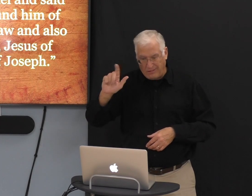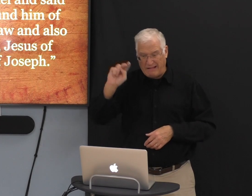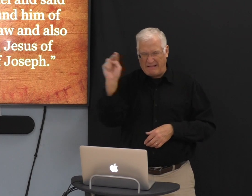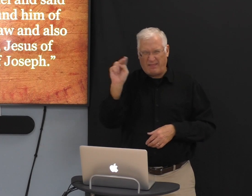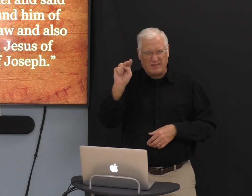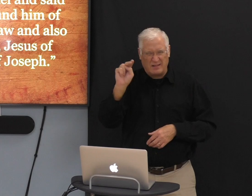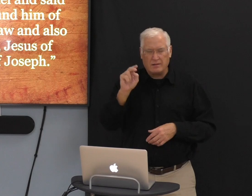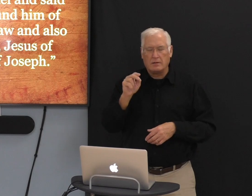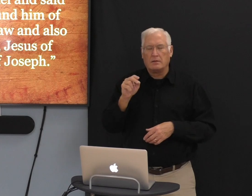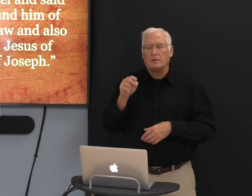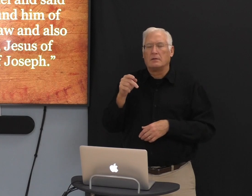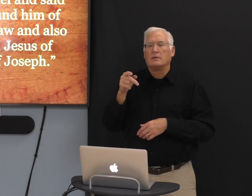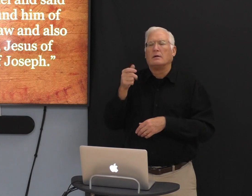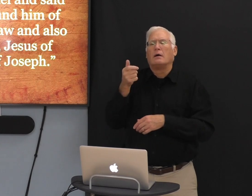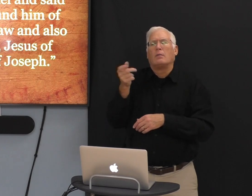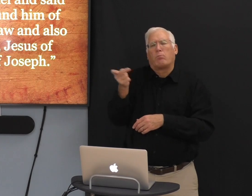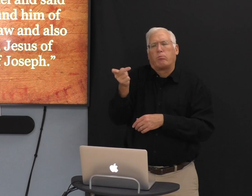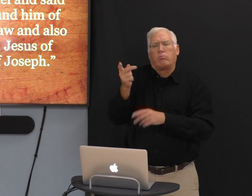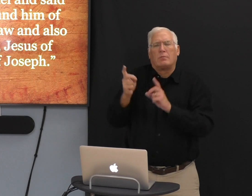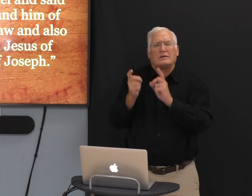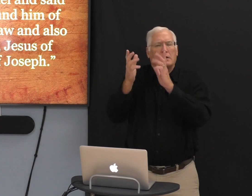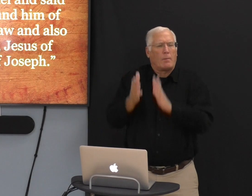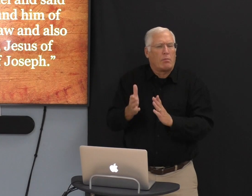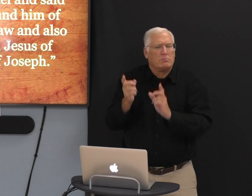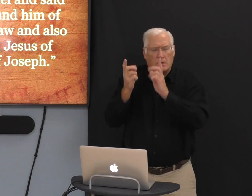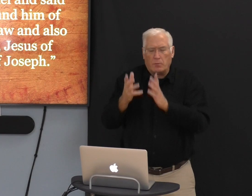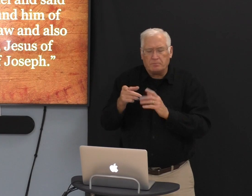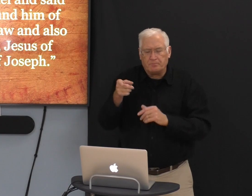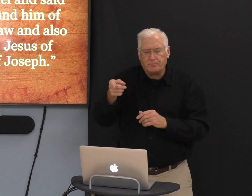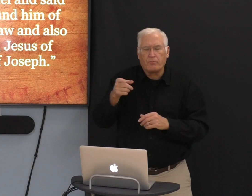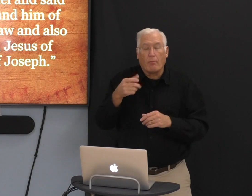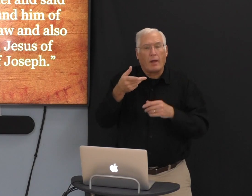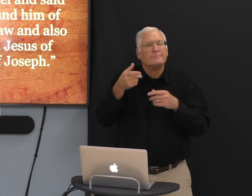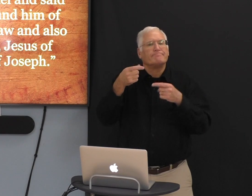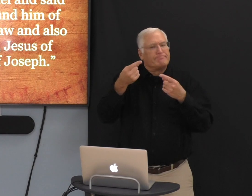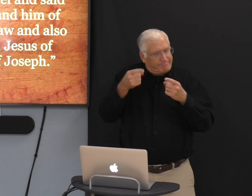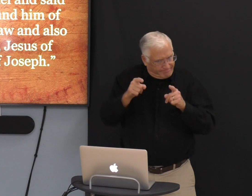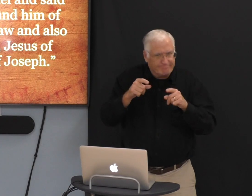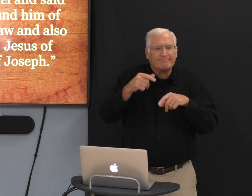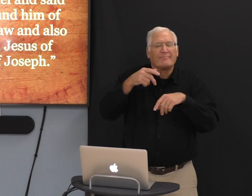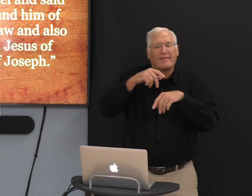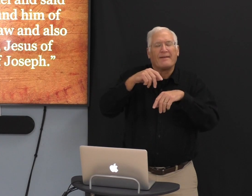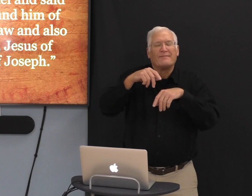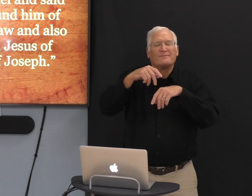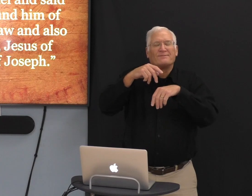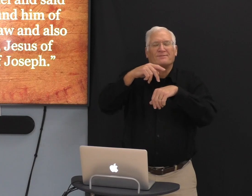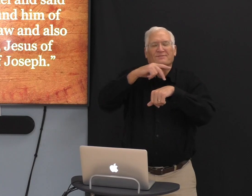And I'm going to sign Nathanael this way. He was one of the